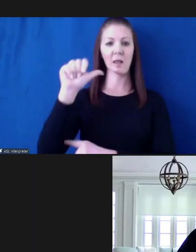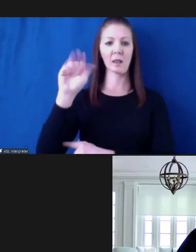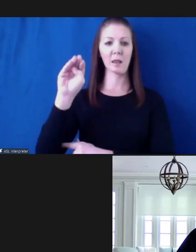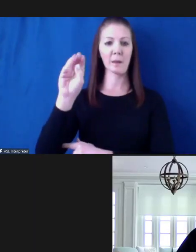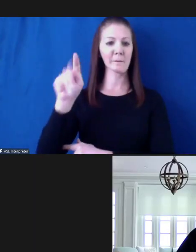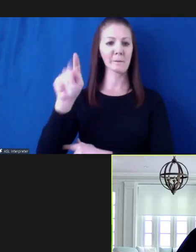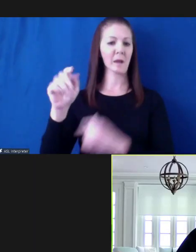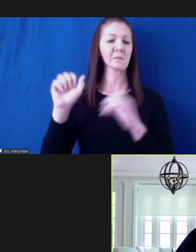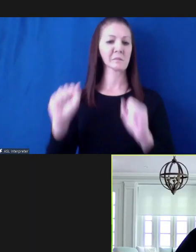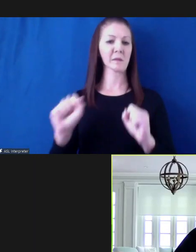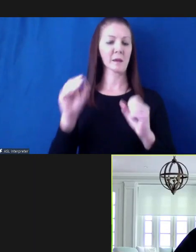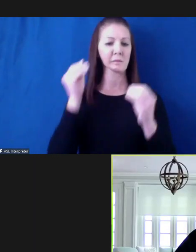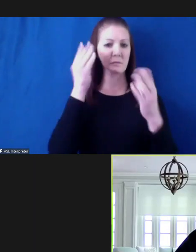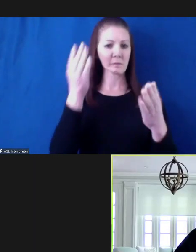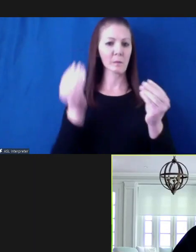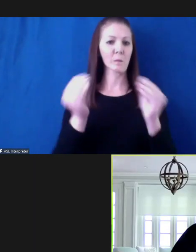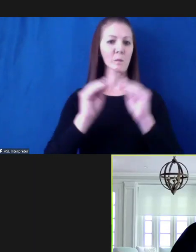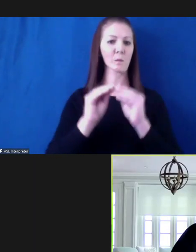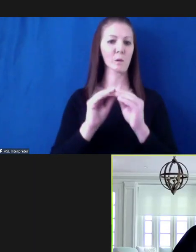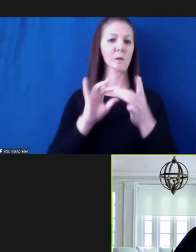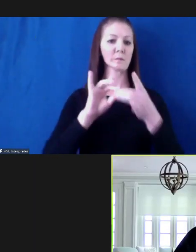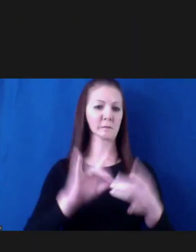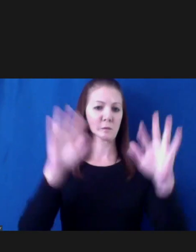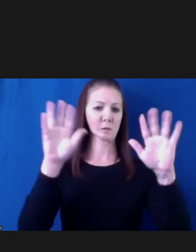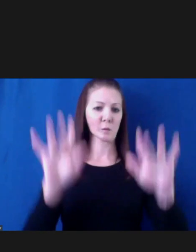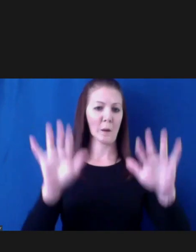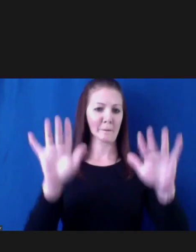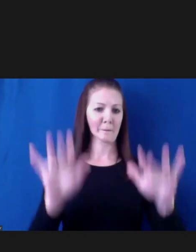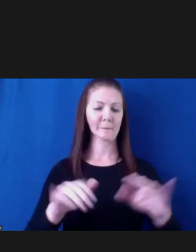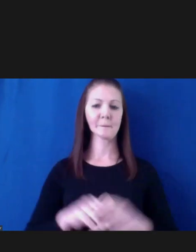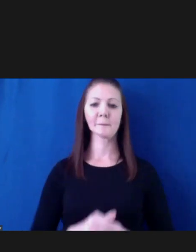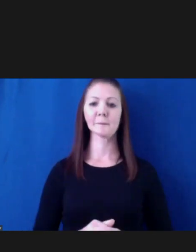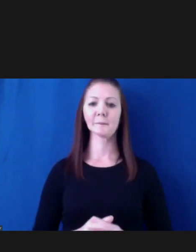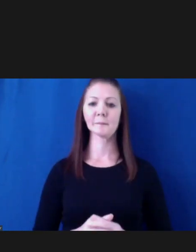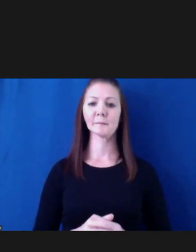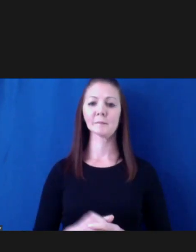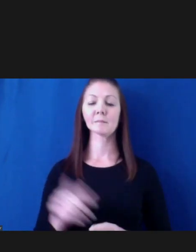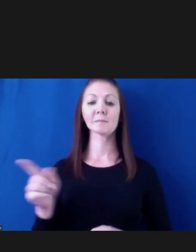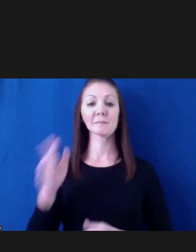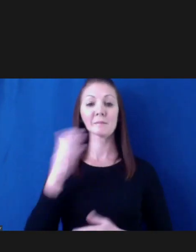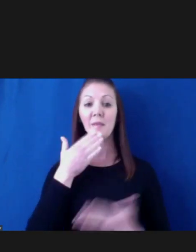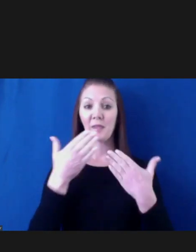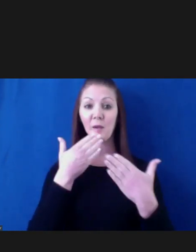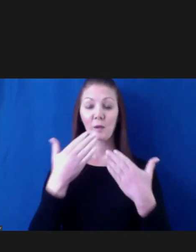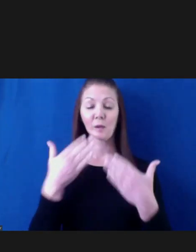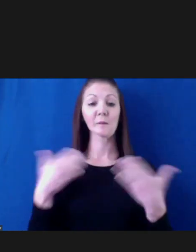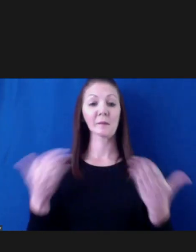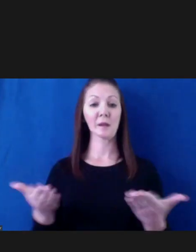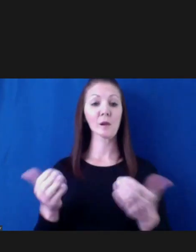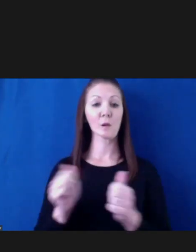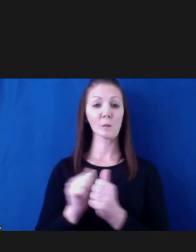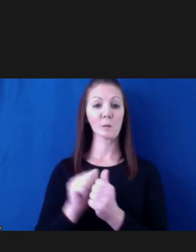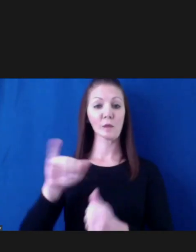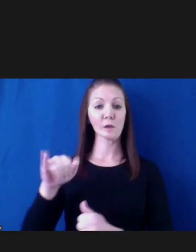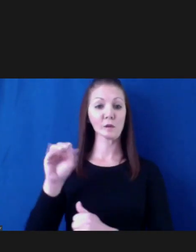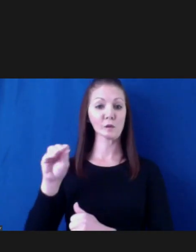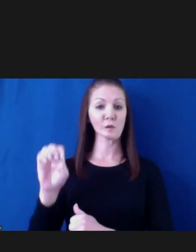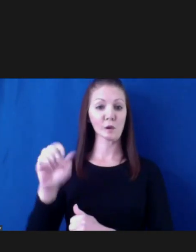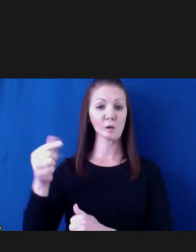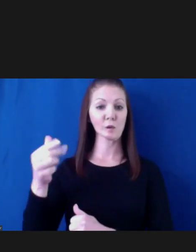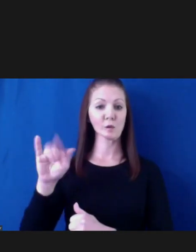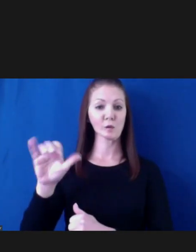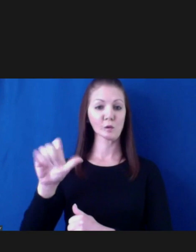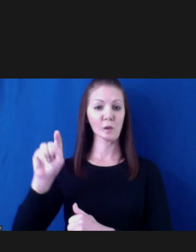Governor. Hey, thanks, Susan. I'm here with Joe Gioletti, Mark Roth from Transportation, James Ravella